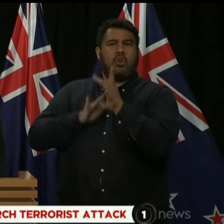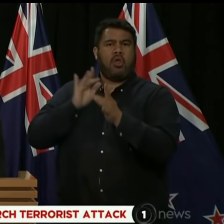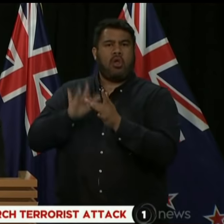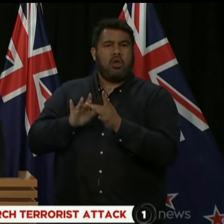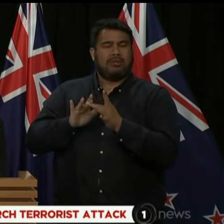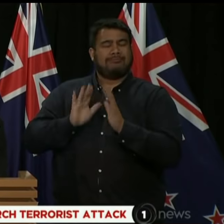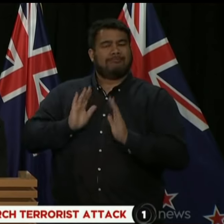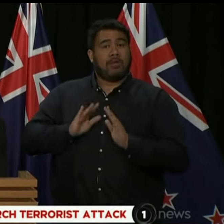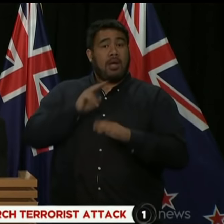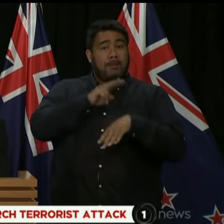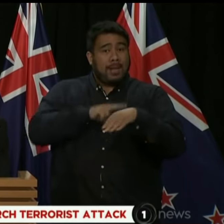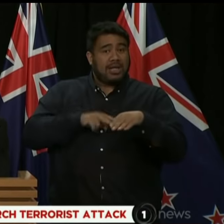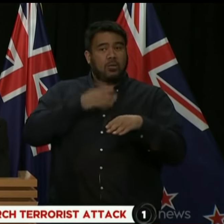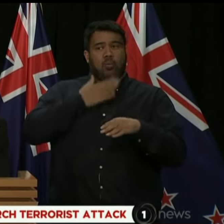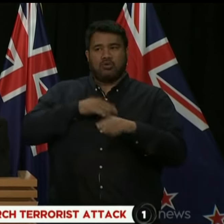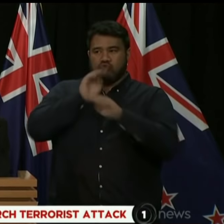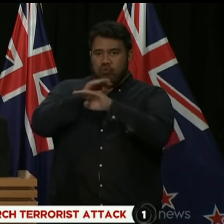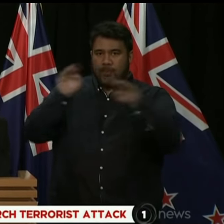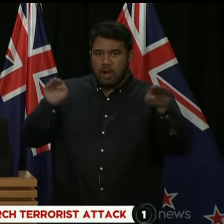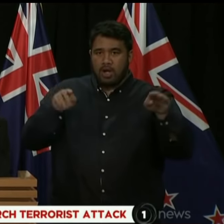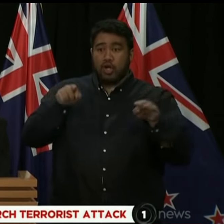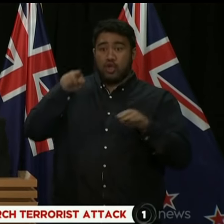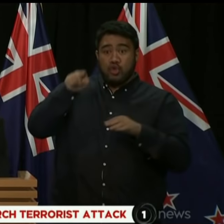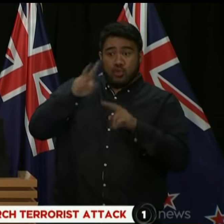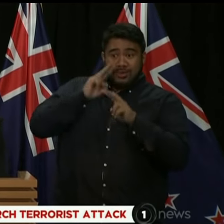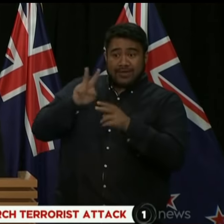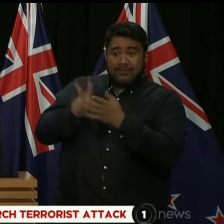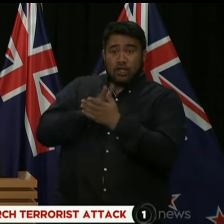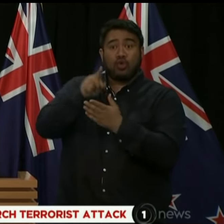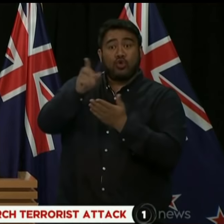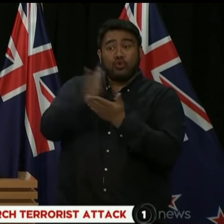offence to distribute objectional material.